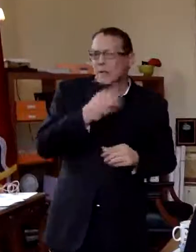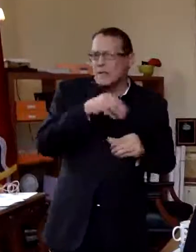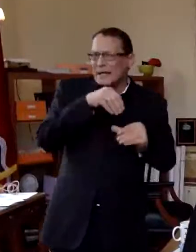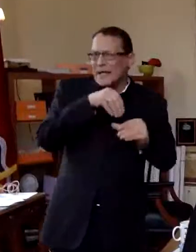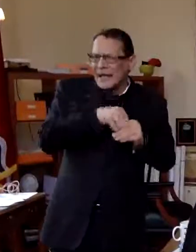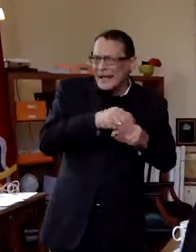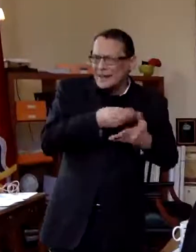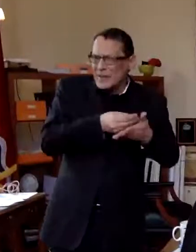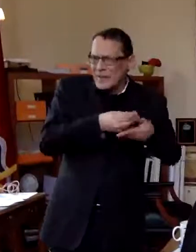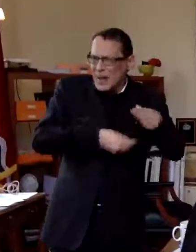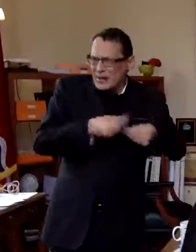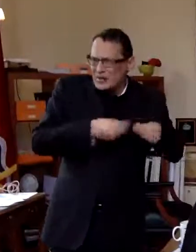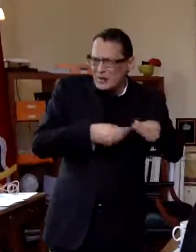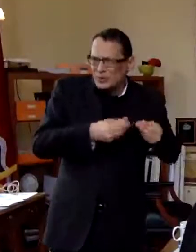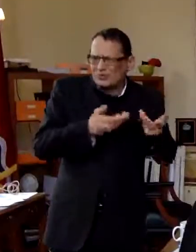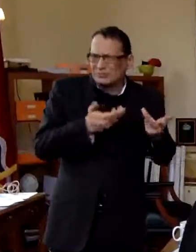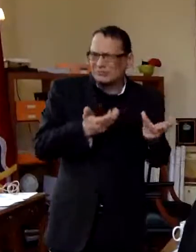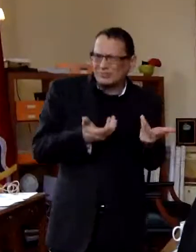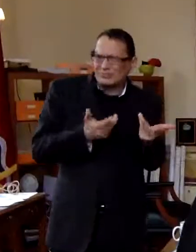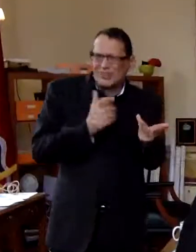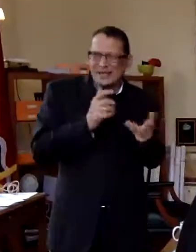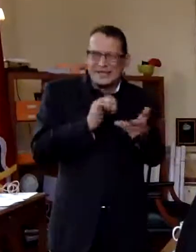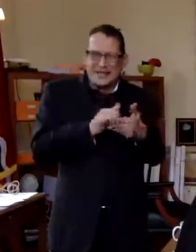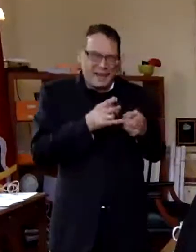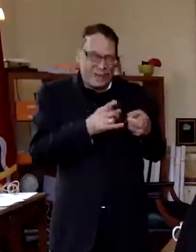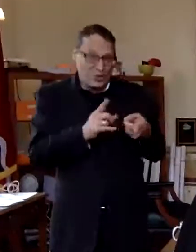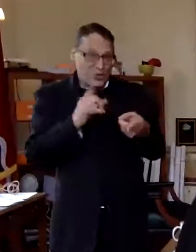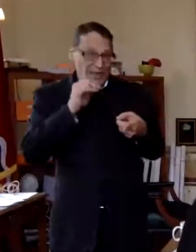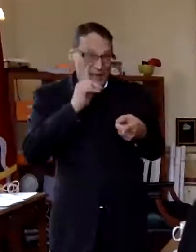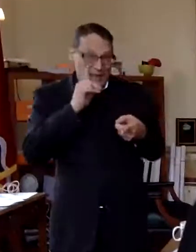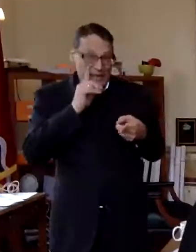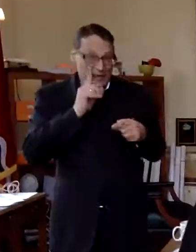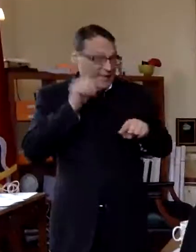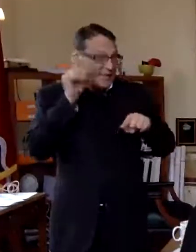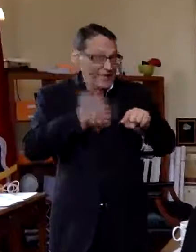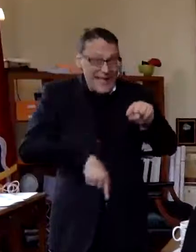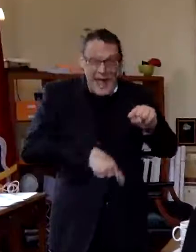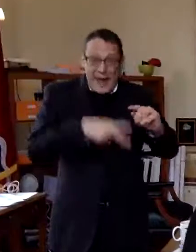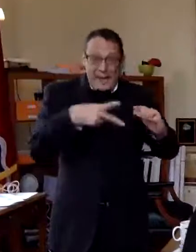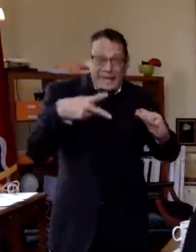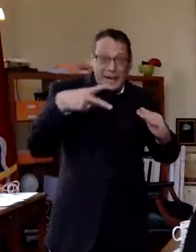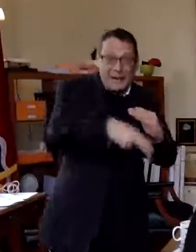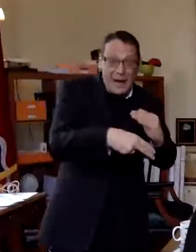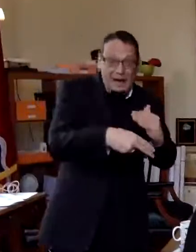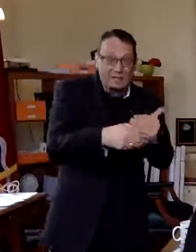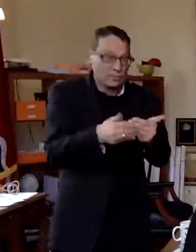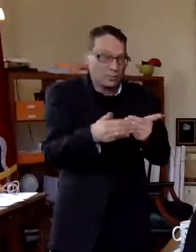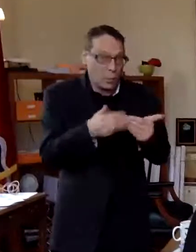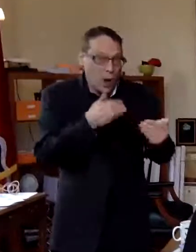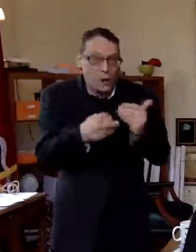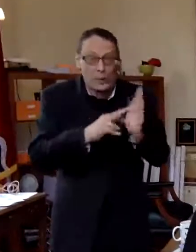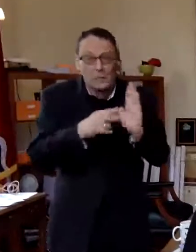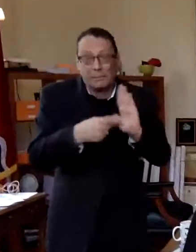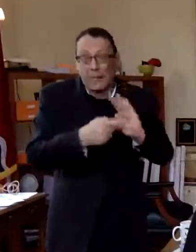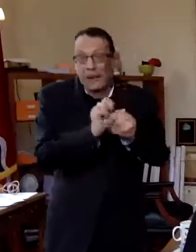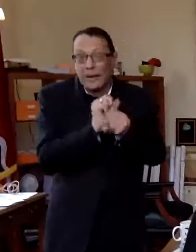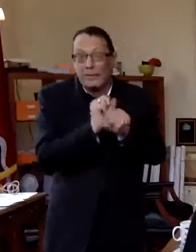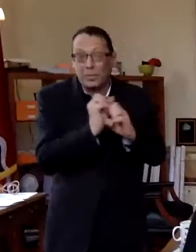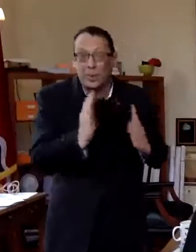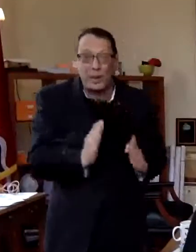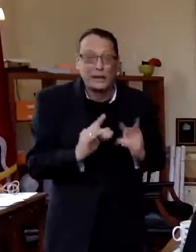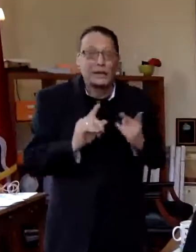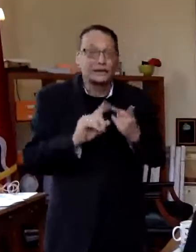that are non starters for you that you think that absolutely cannot be cut whether they're employees or crime prevention or